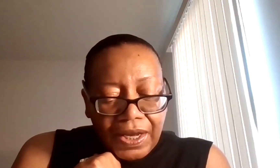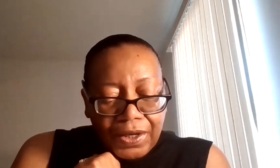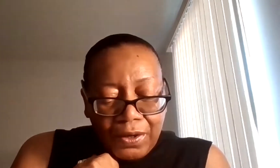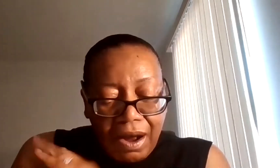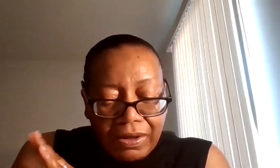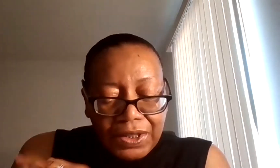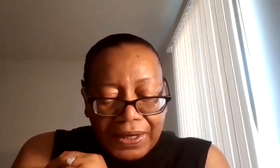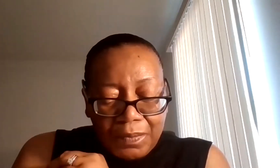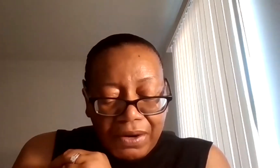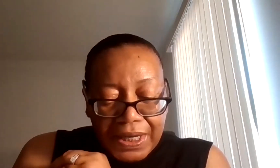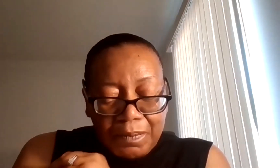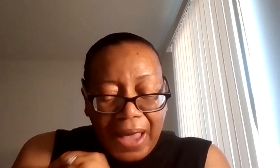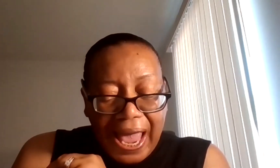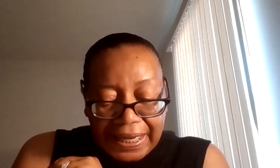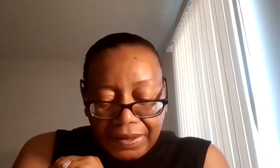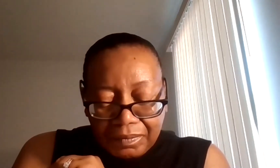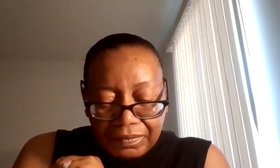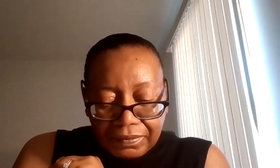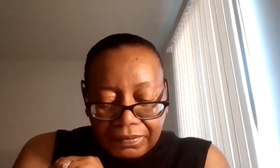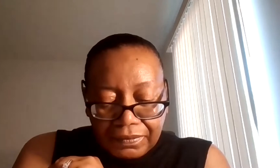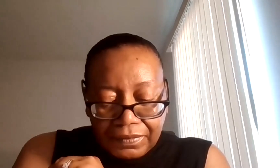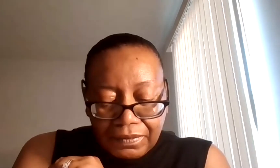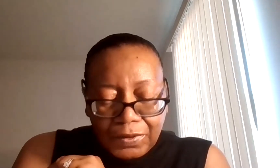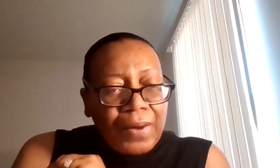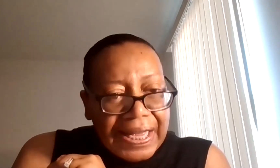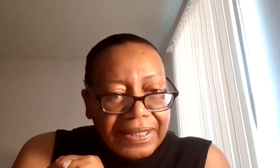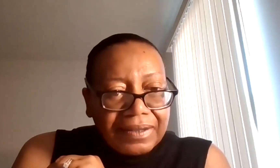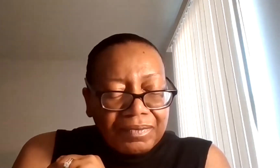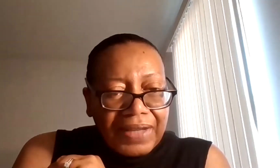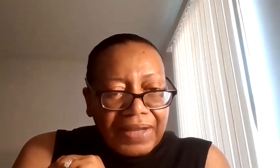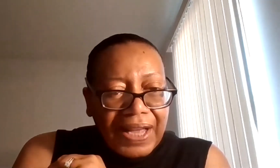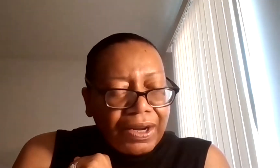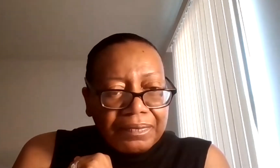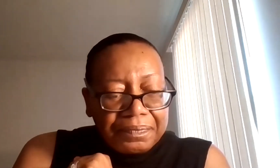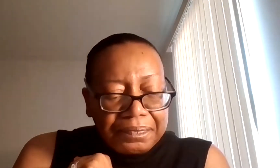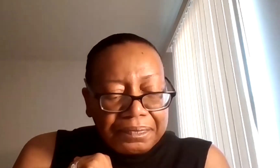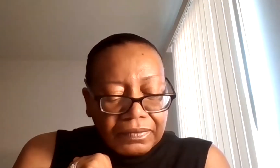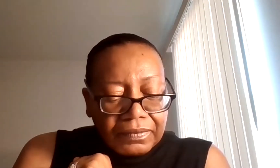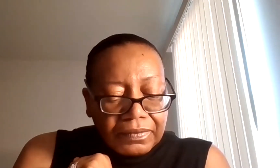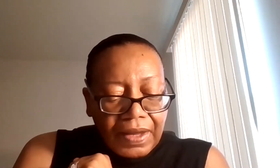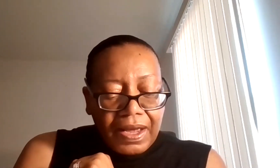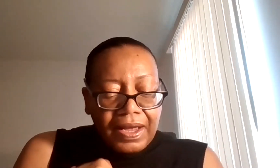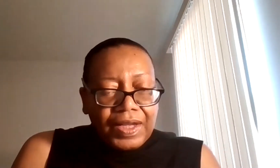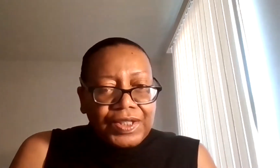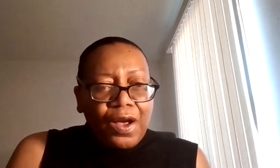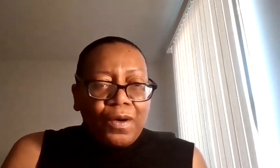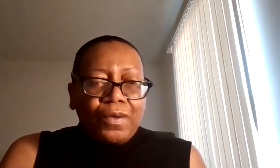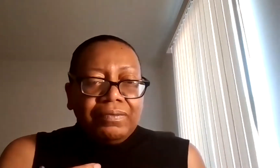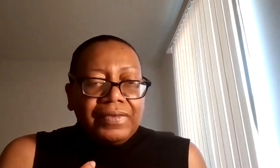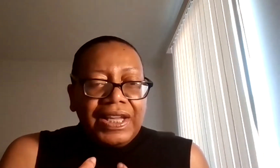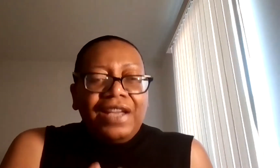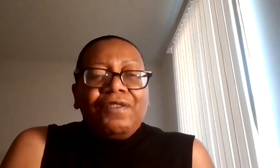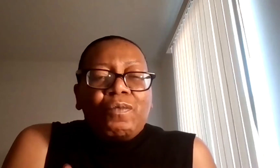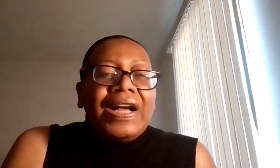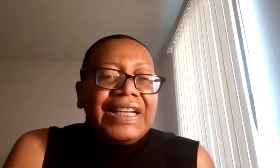You can also experience panic, dread, and terror. So